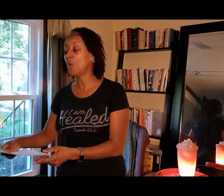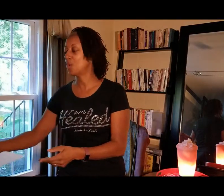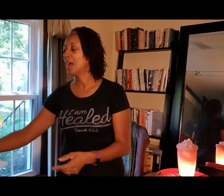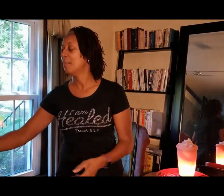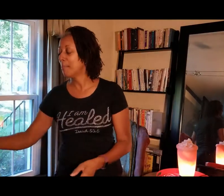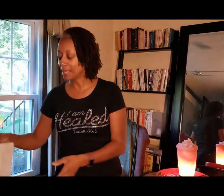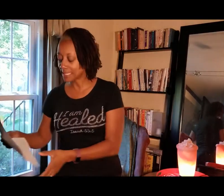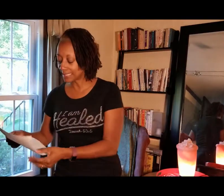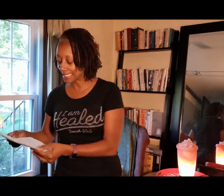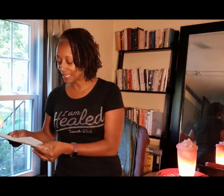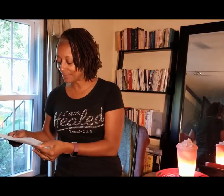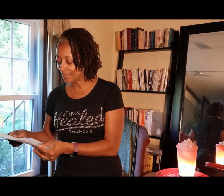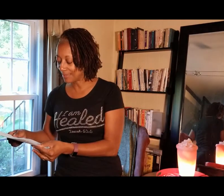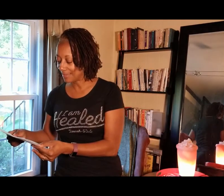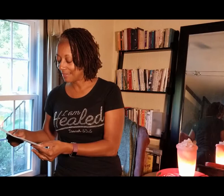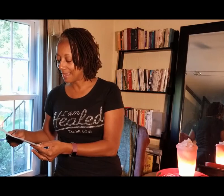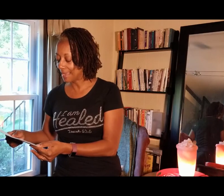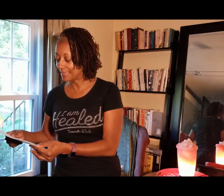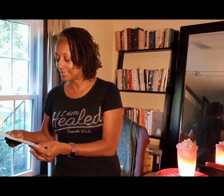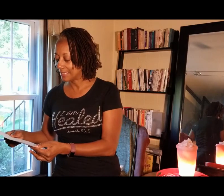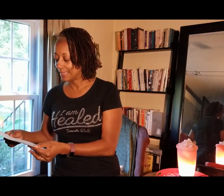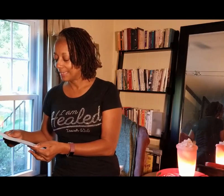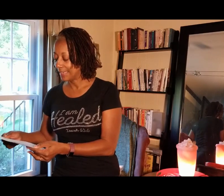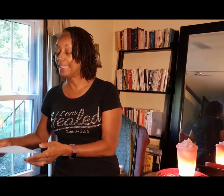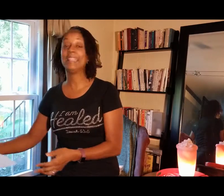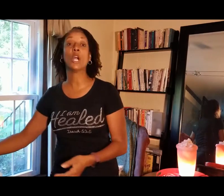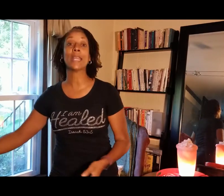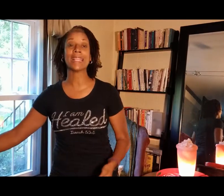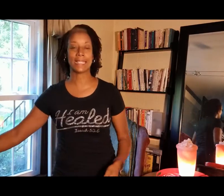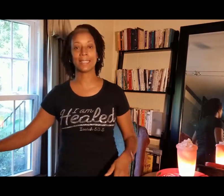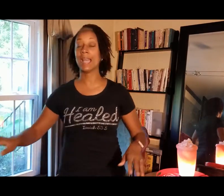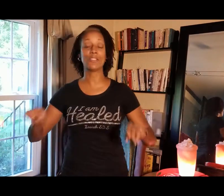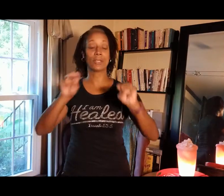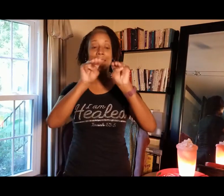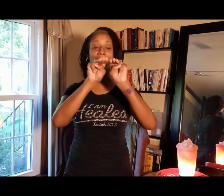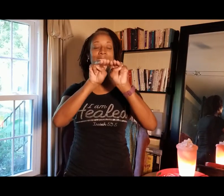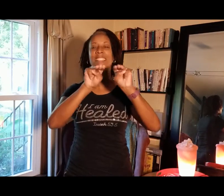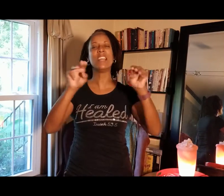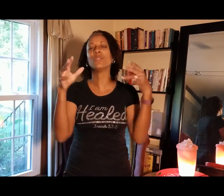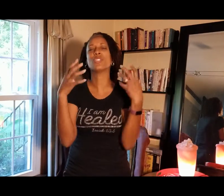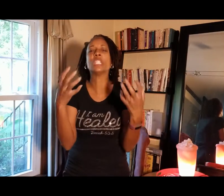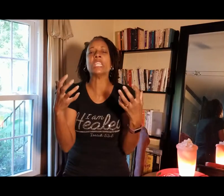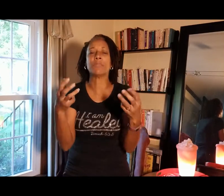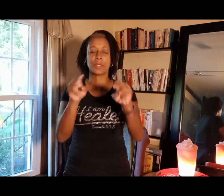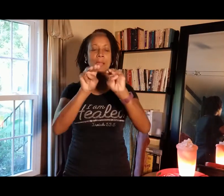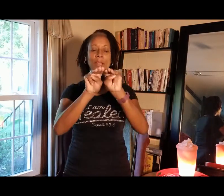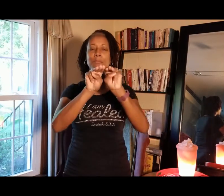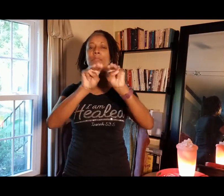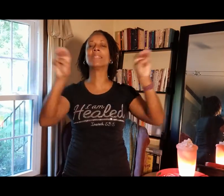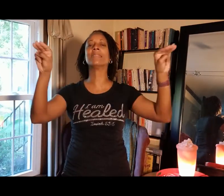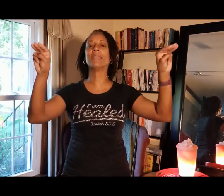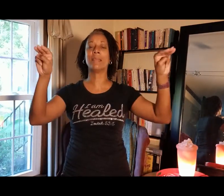oh, mausoleum at Helicarnassus. I just said, it sounds deep. So I went mausoleum